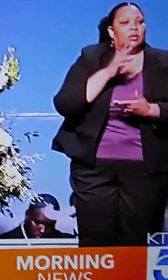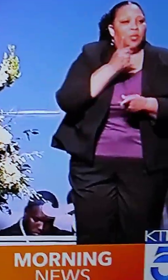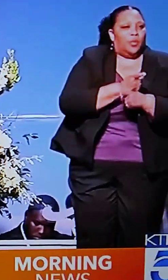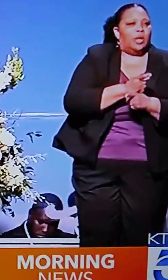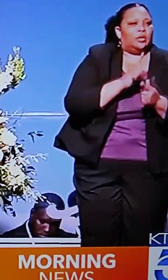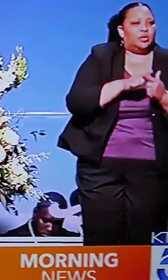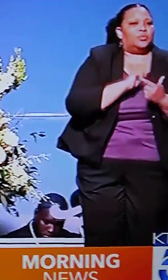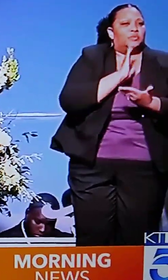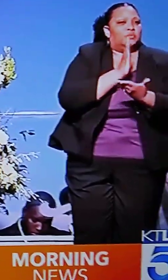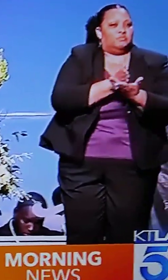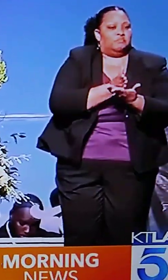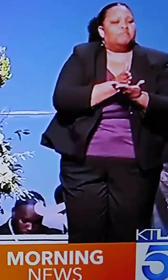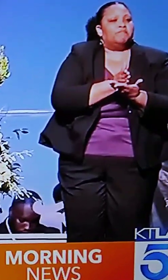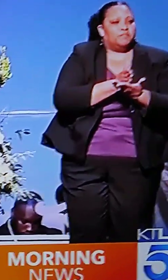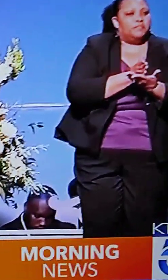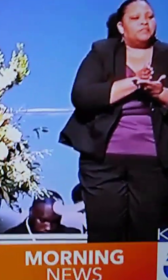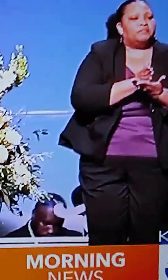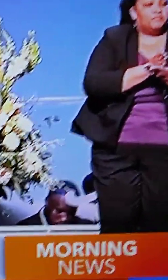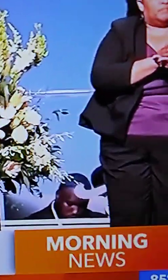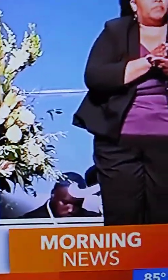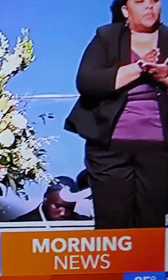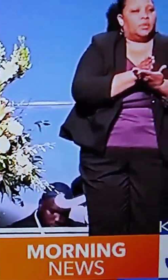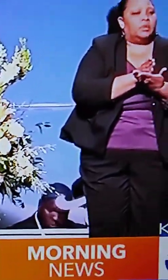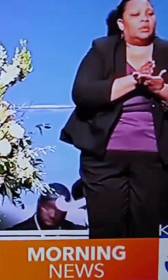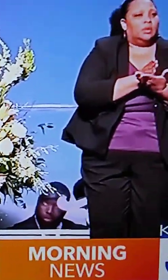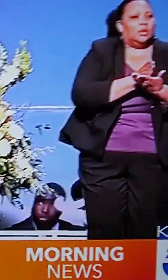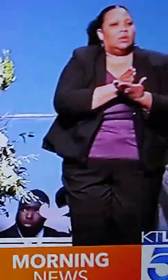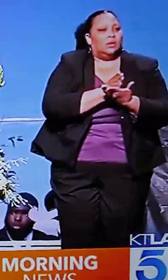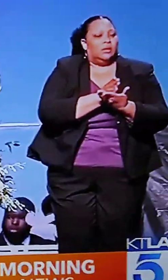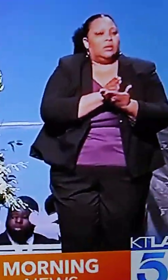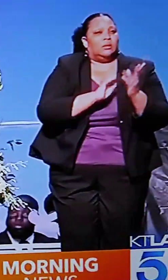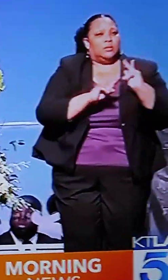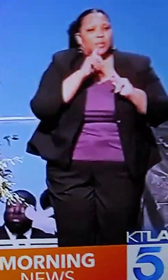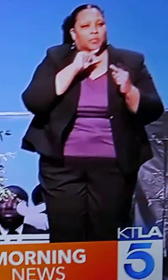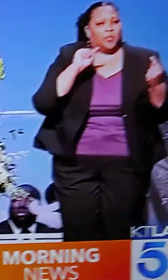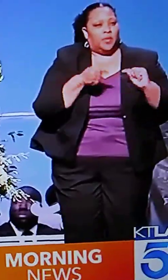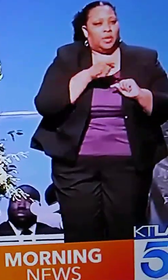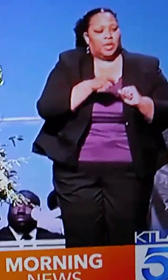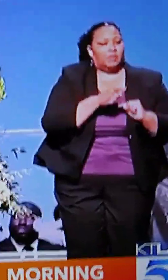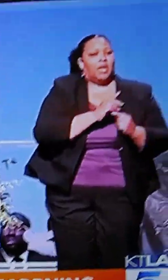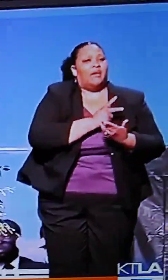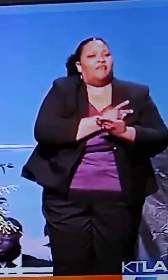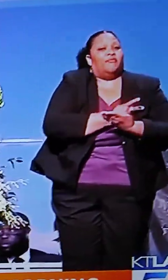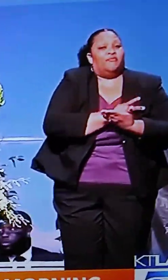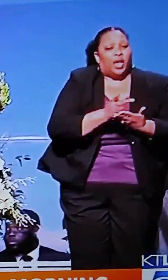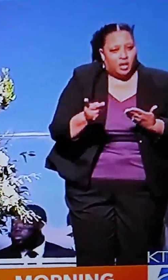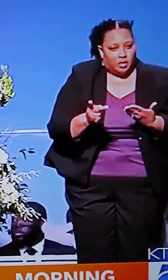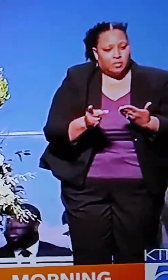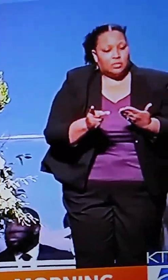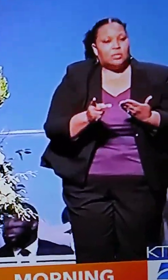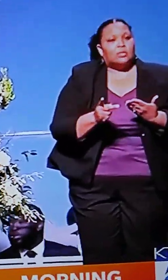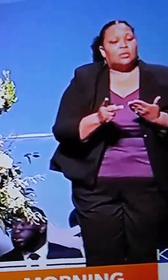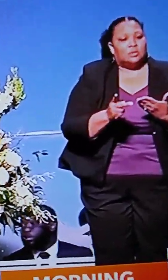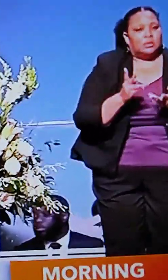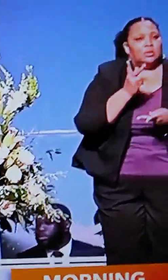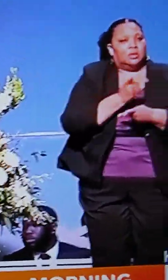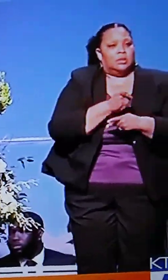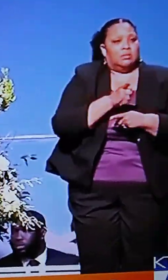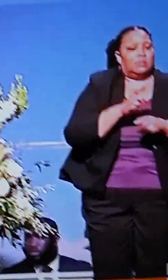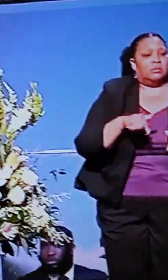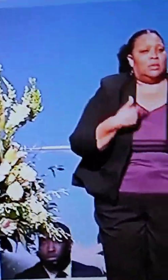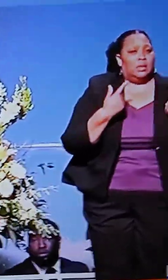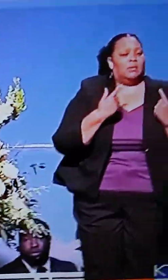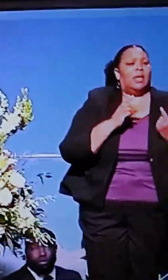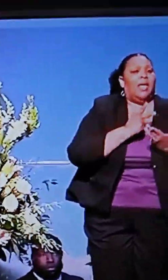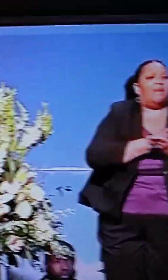failed in its duty to act, and failed in its duty to